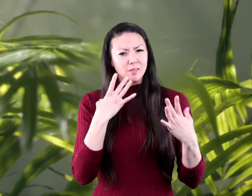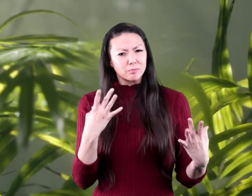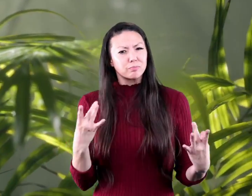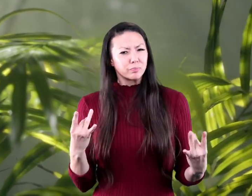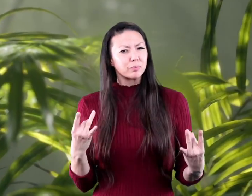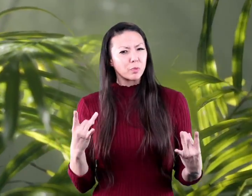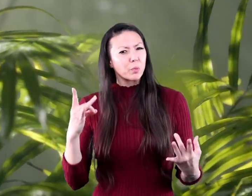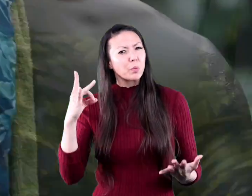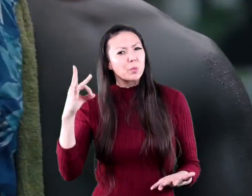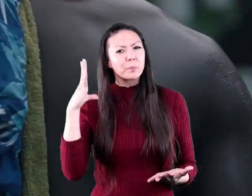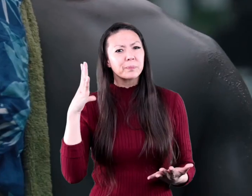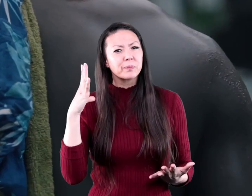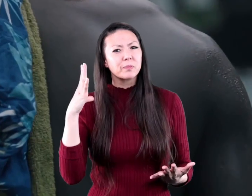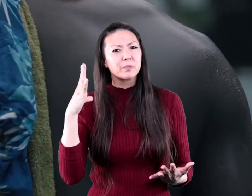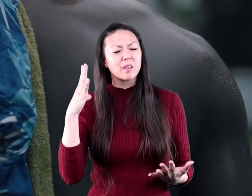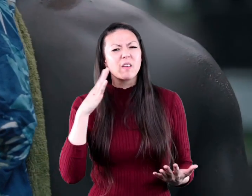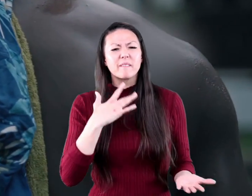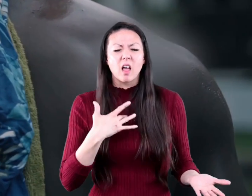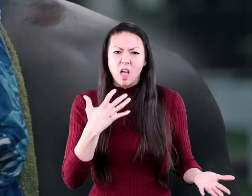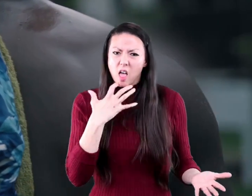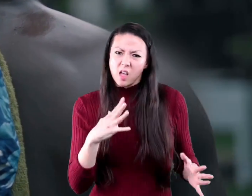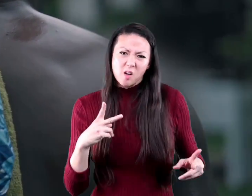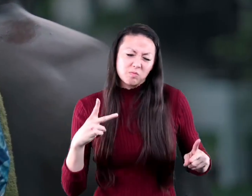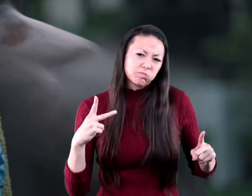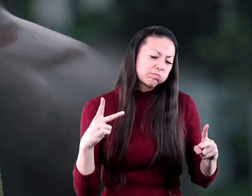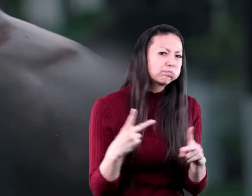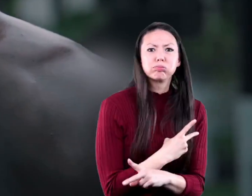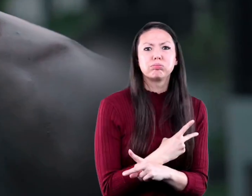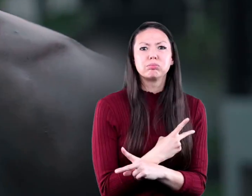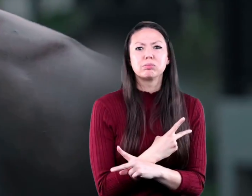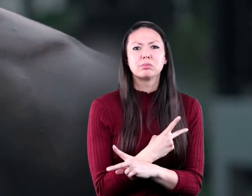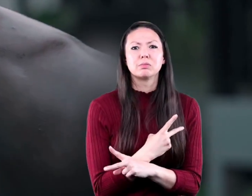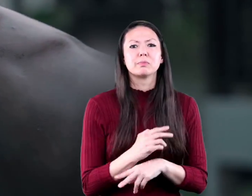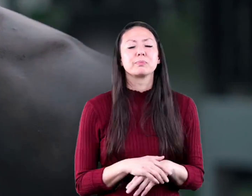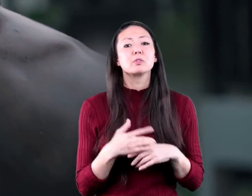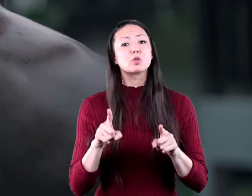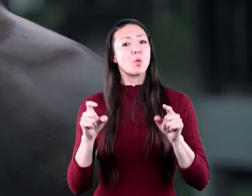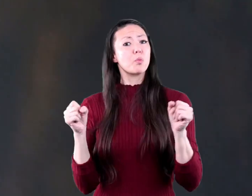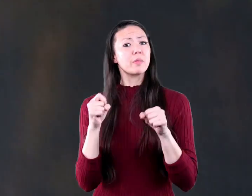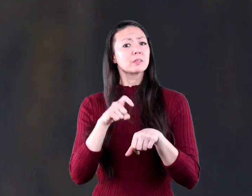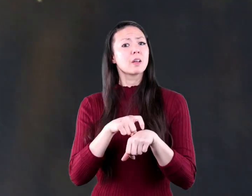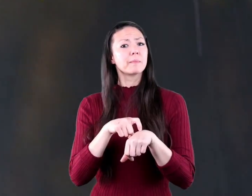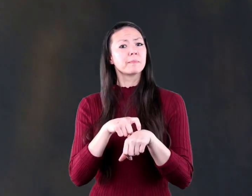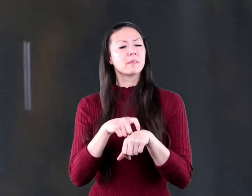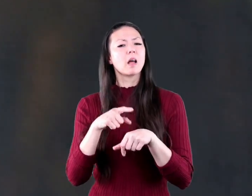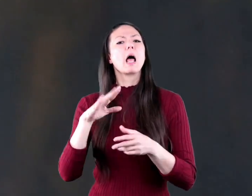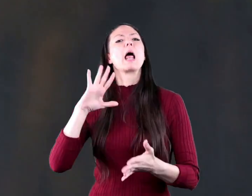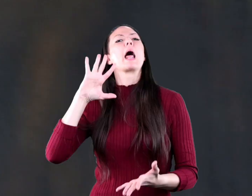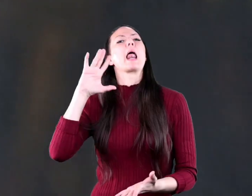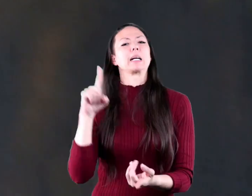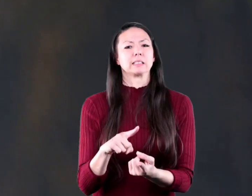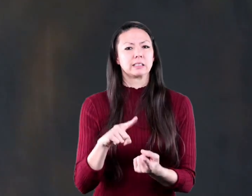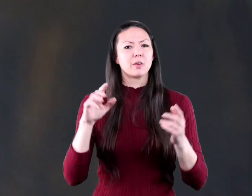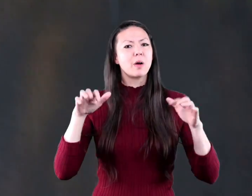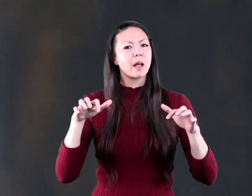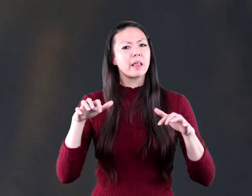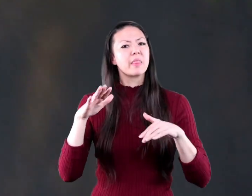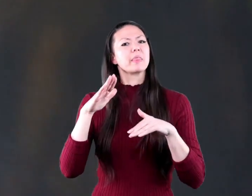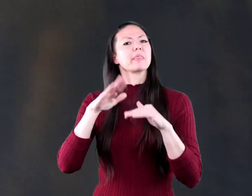that humidity can make you feel even hotter in winter time there is less rain than in the summer